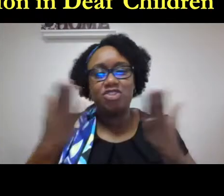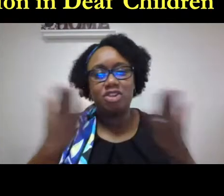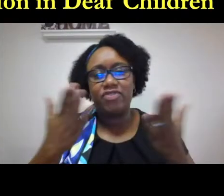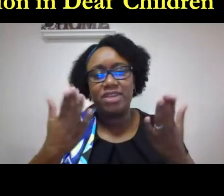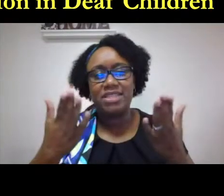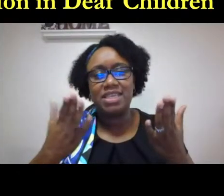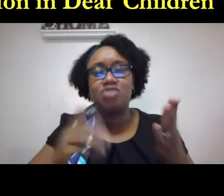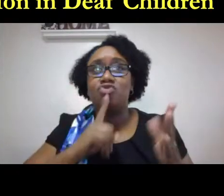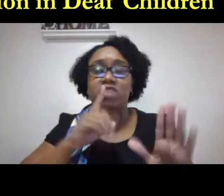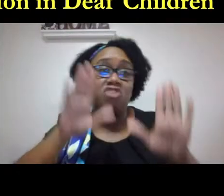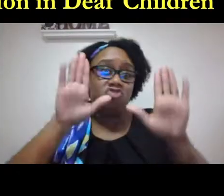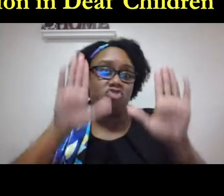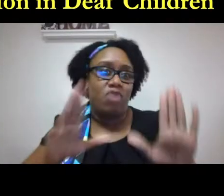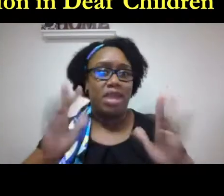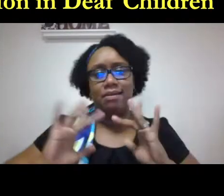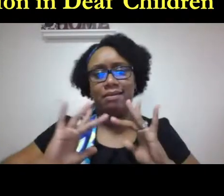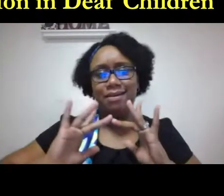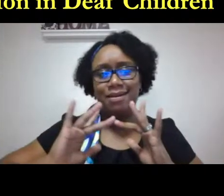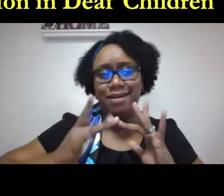shut down